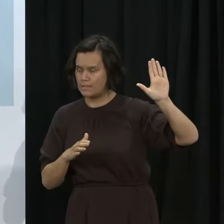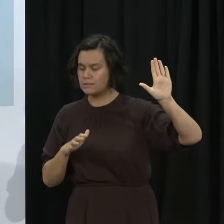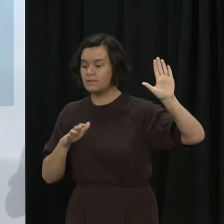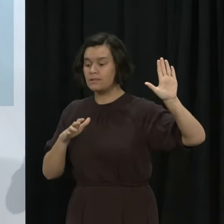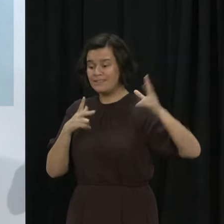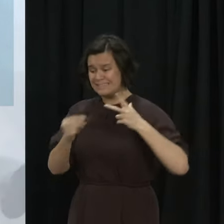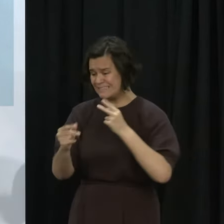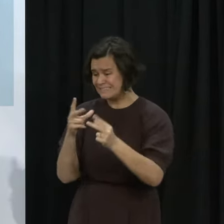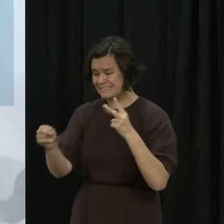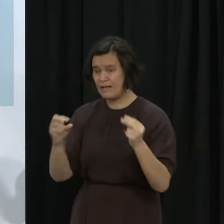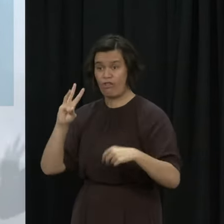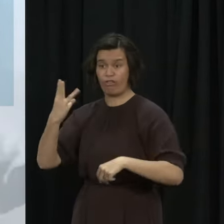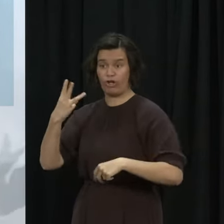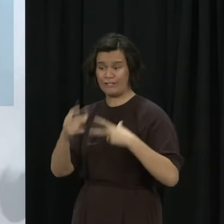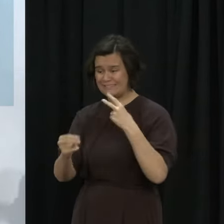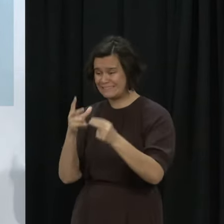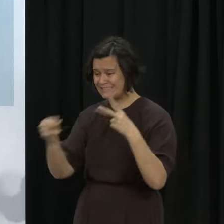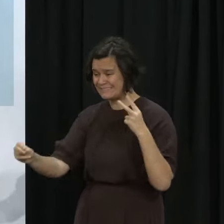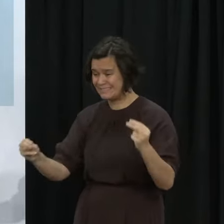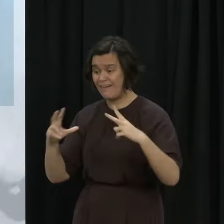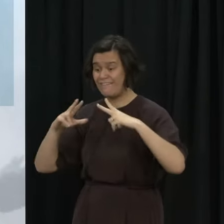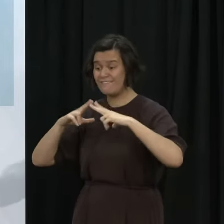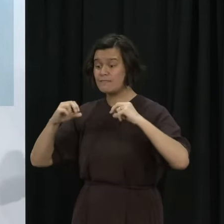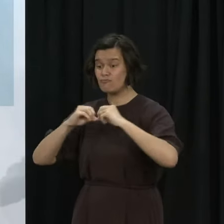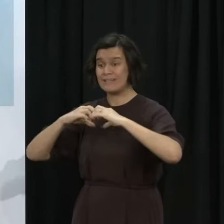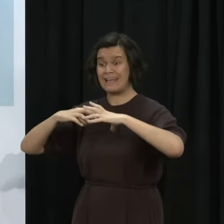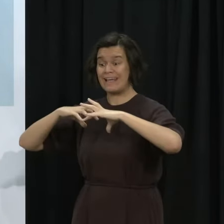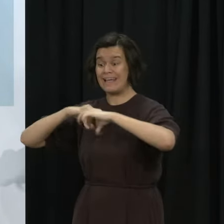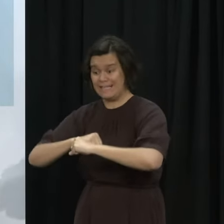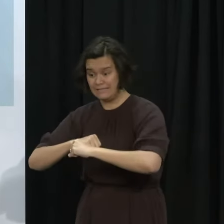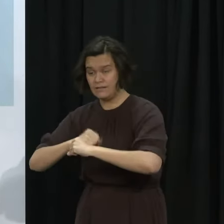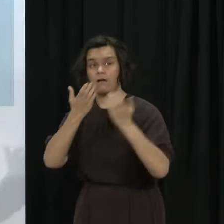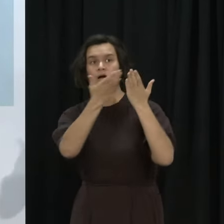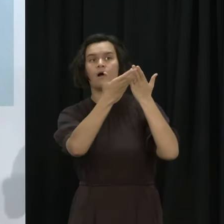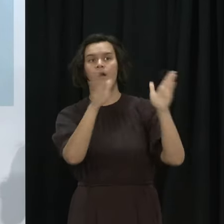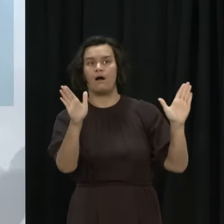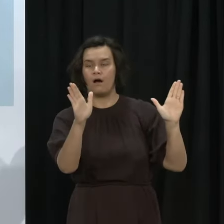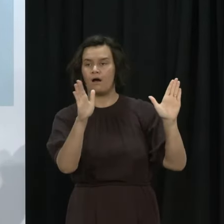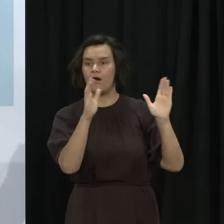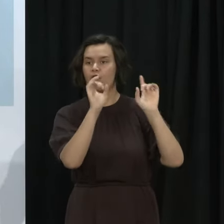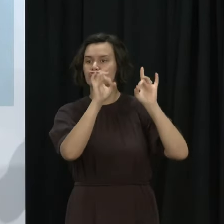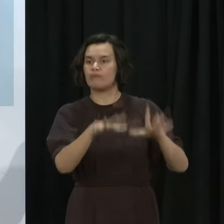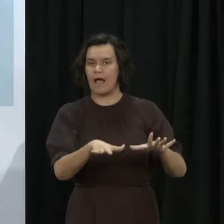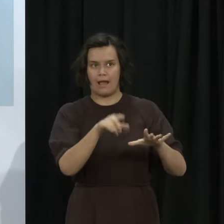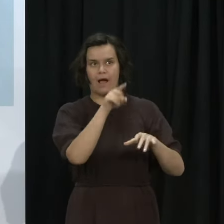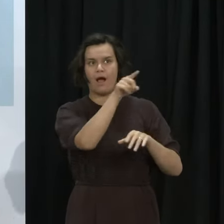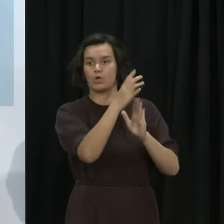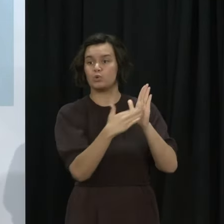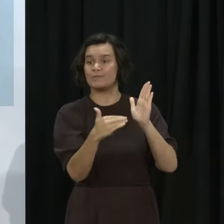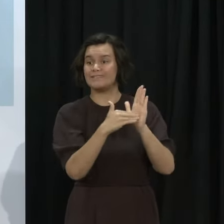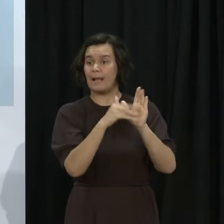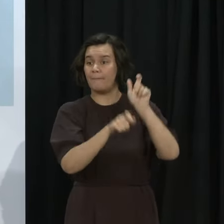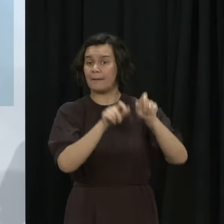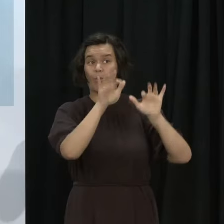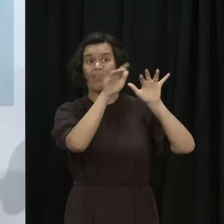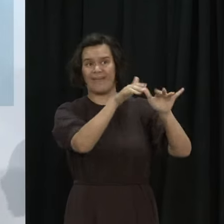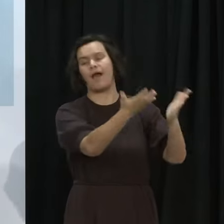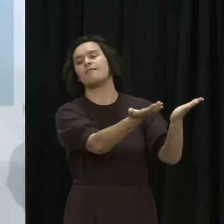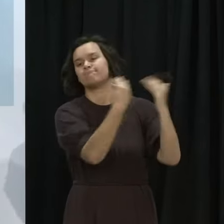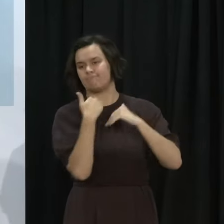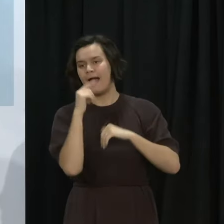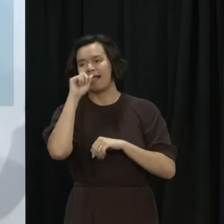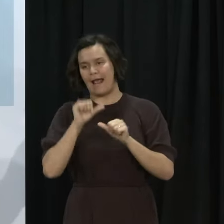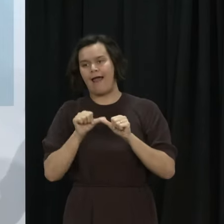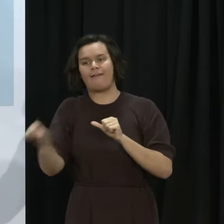for those who have booked travel or who are expecting arrivals from Australia. But with the march of Omicron and New South Wales now